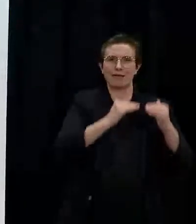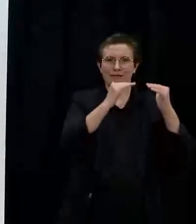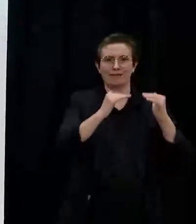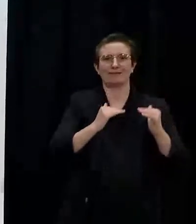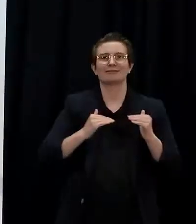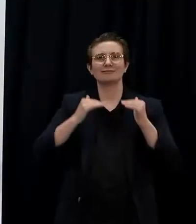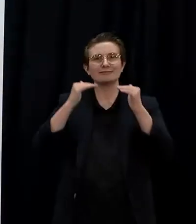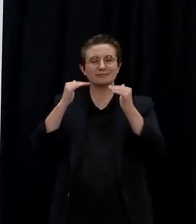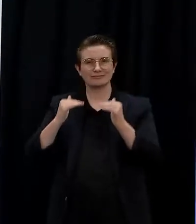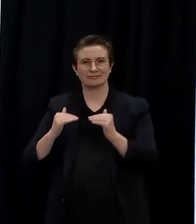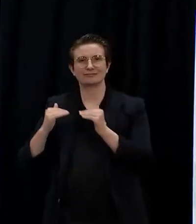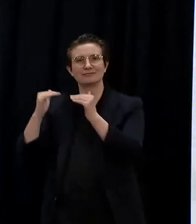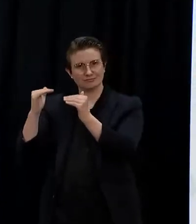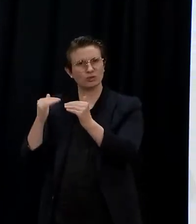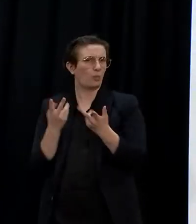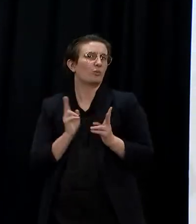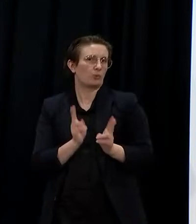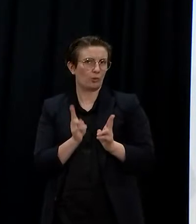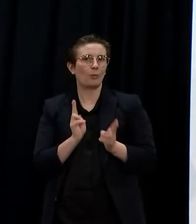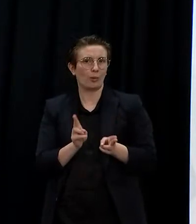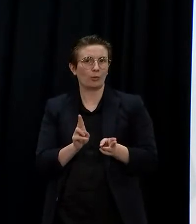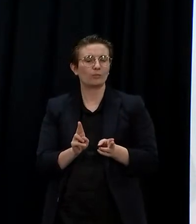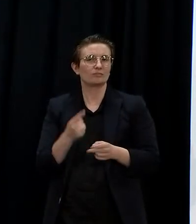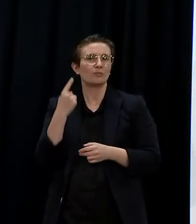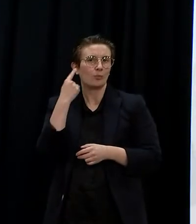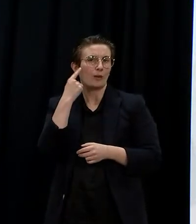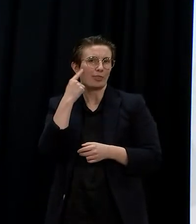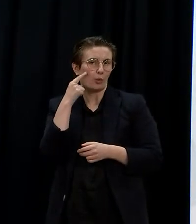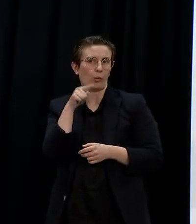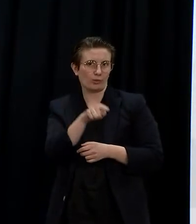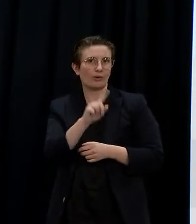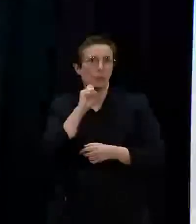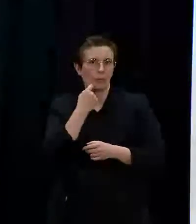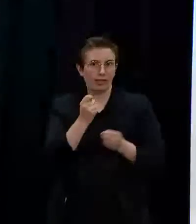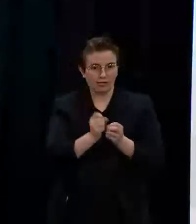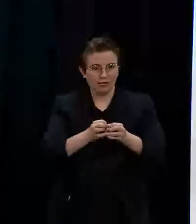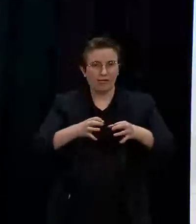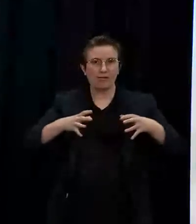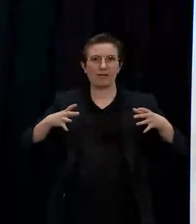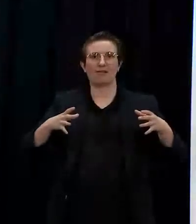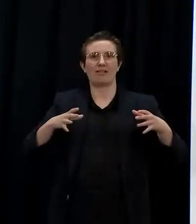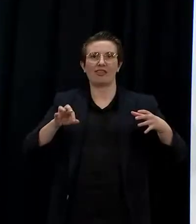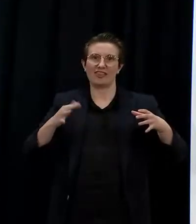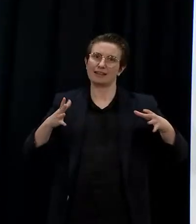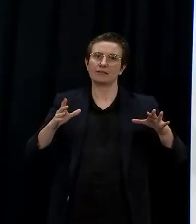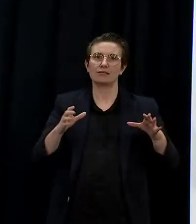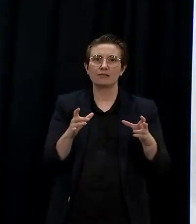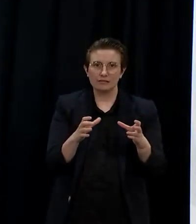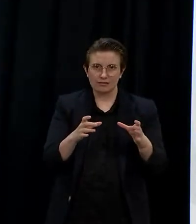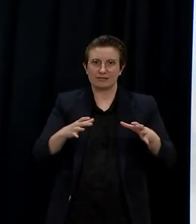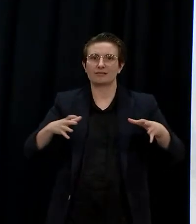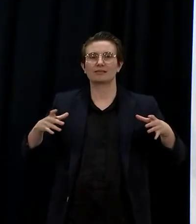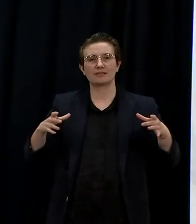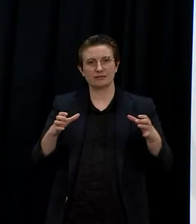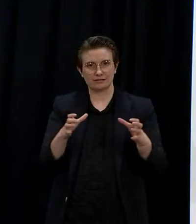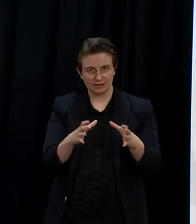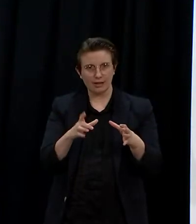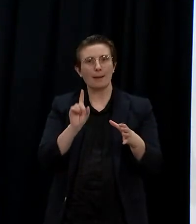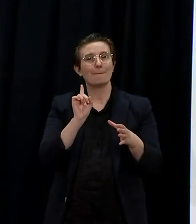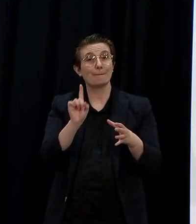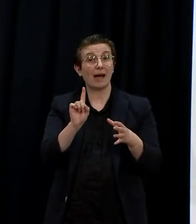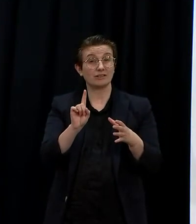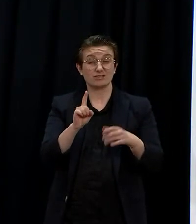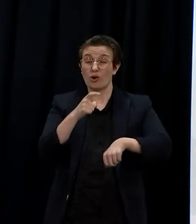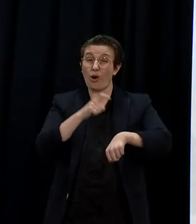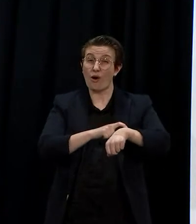we would anticipate would be a level four peak. The important thing is we are starting to see some positive trends in the numbers. I thought I'd